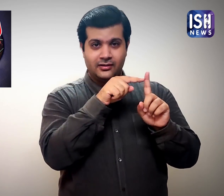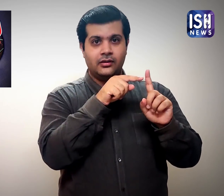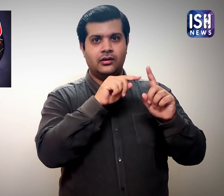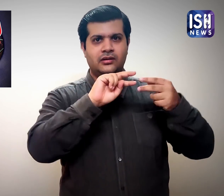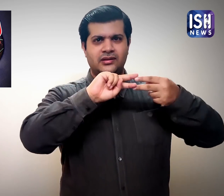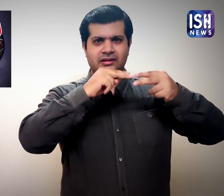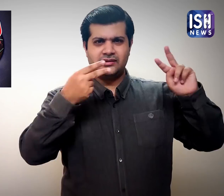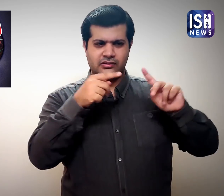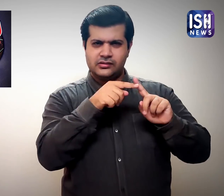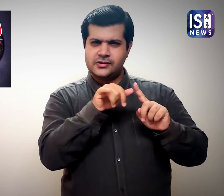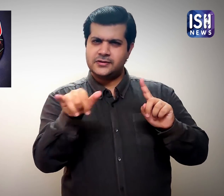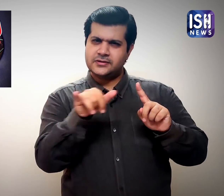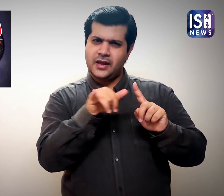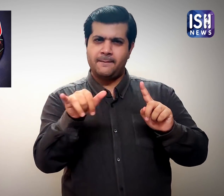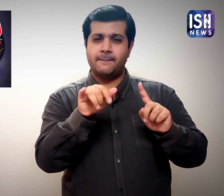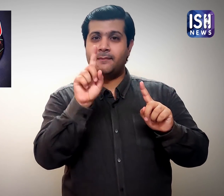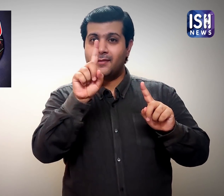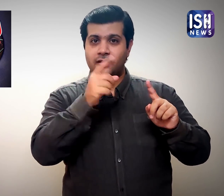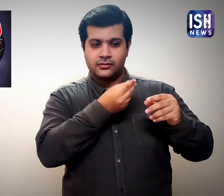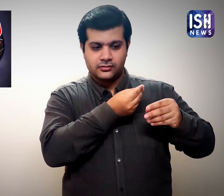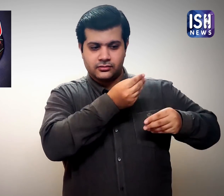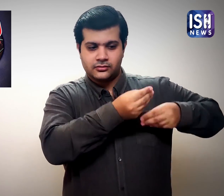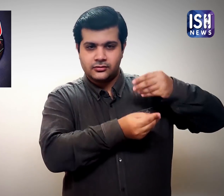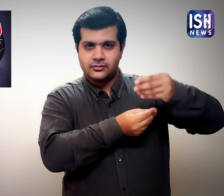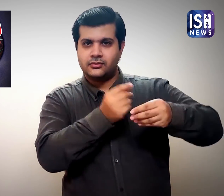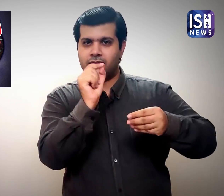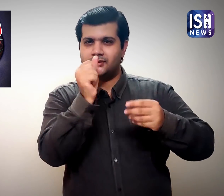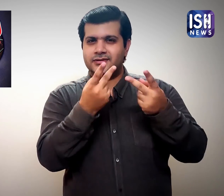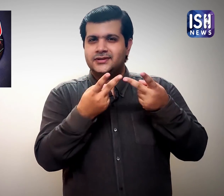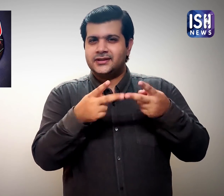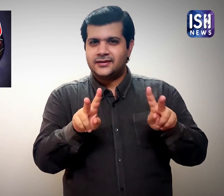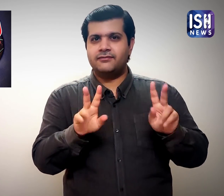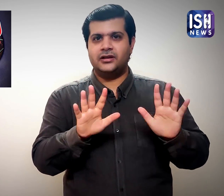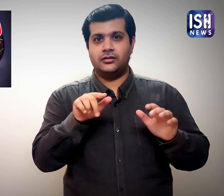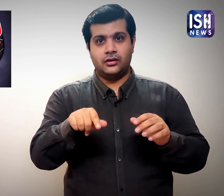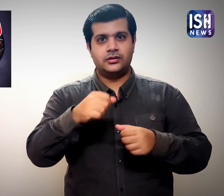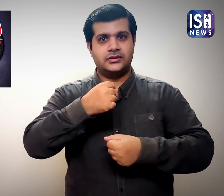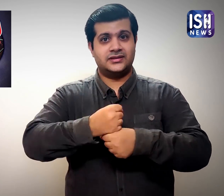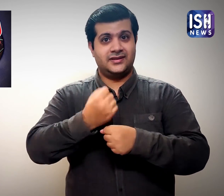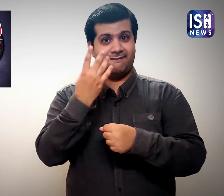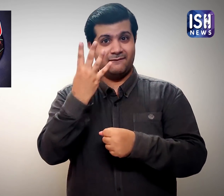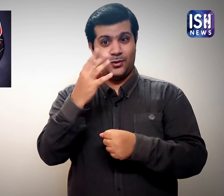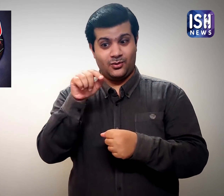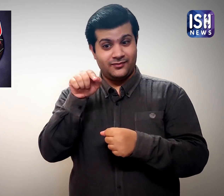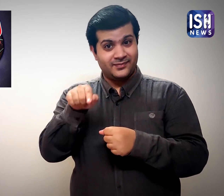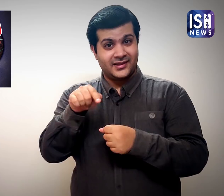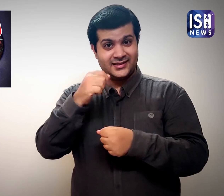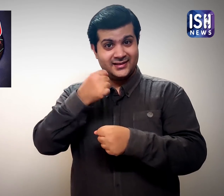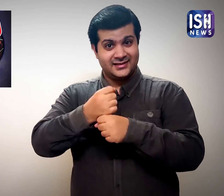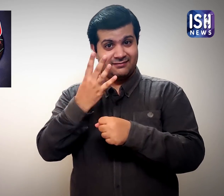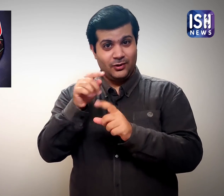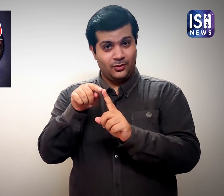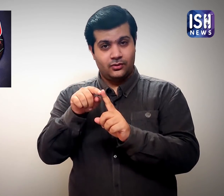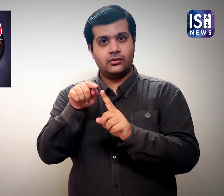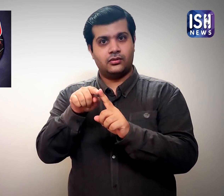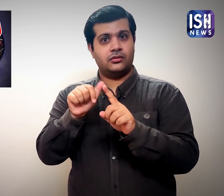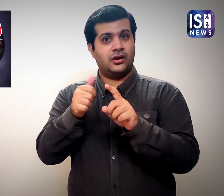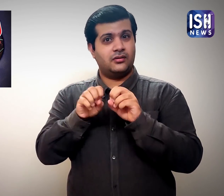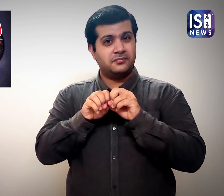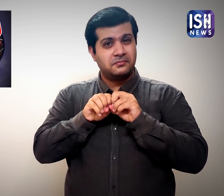G4 has genetically descended from the swine flu and is capable of triggering a